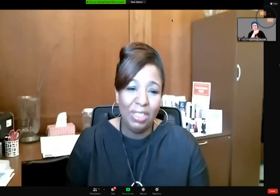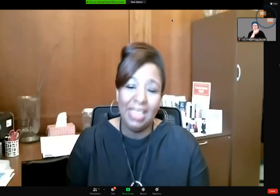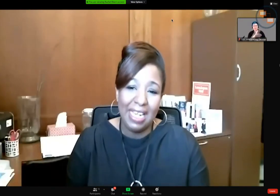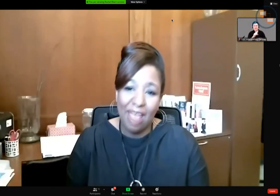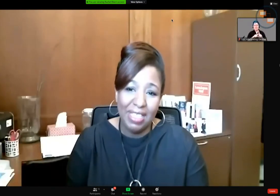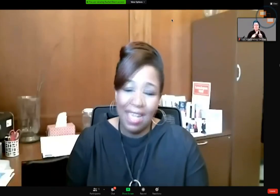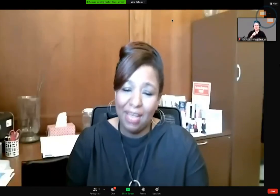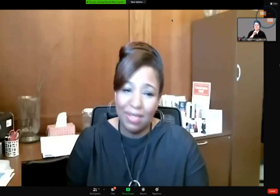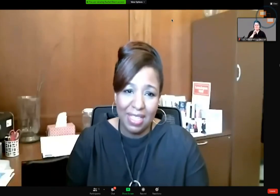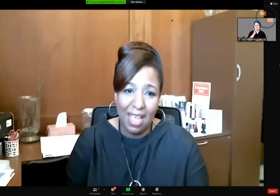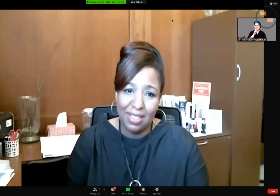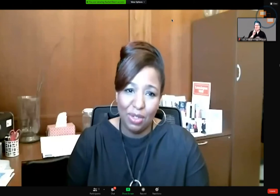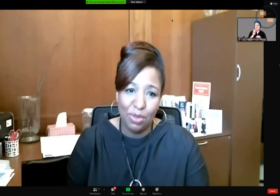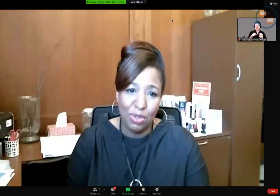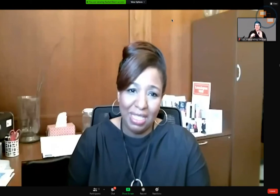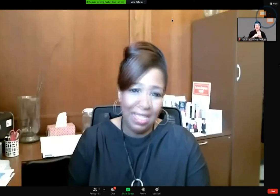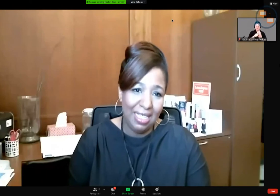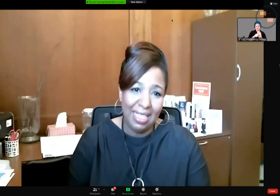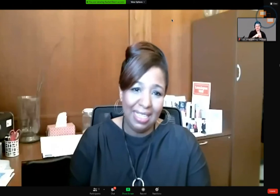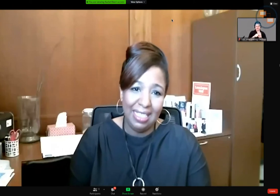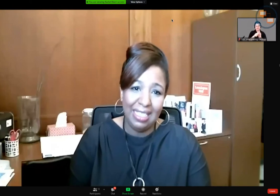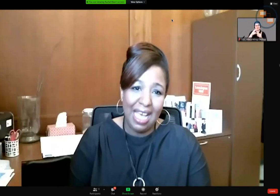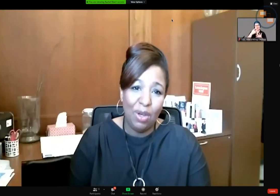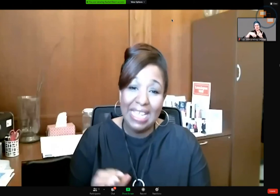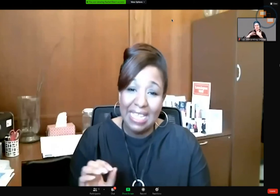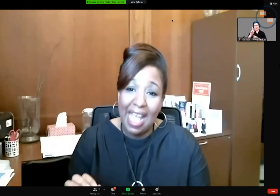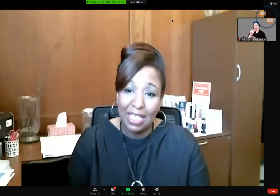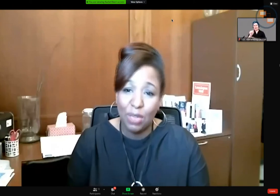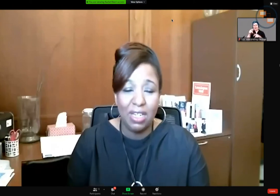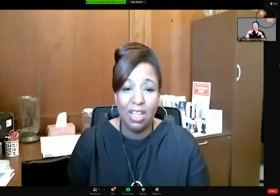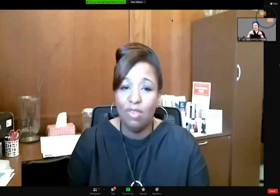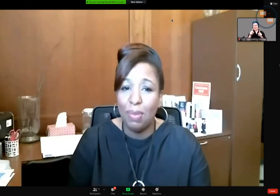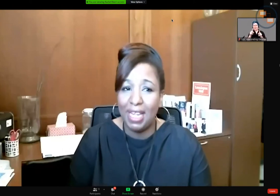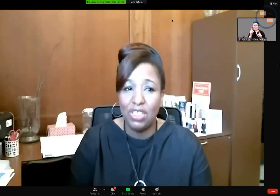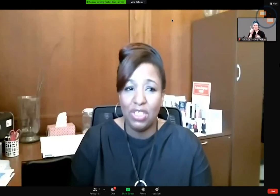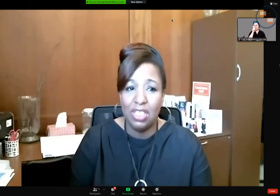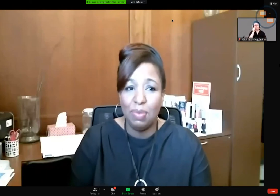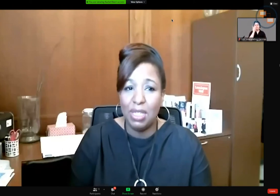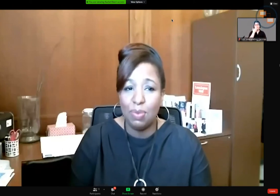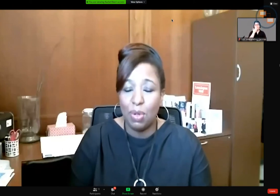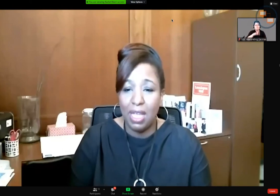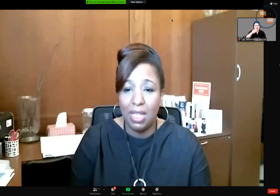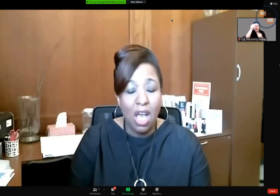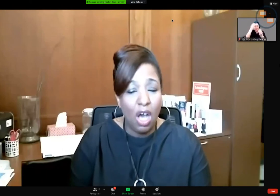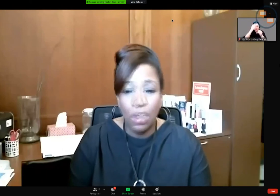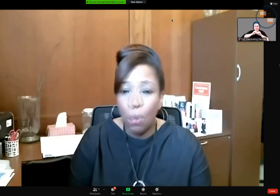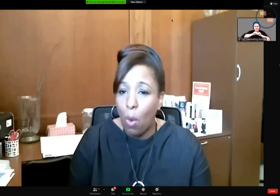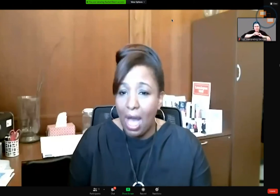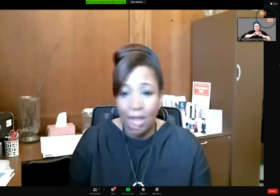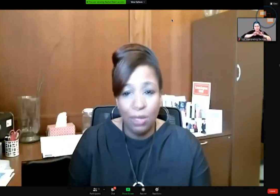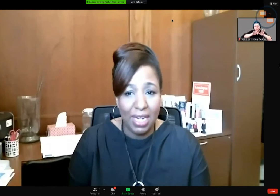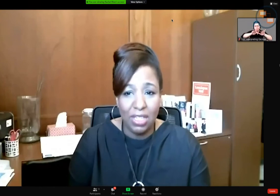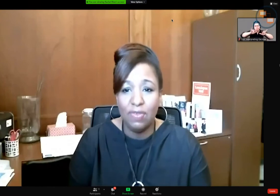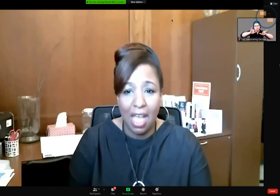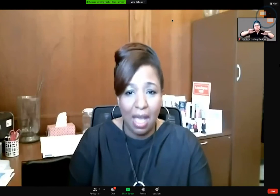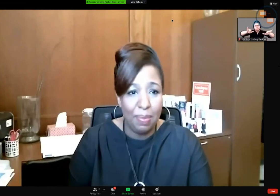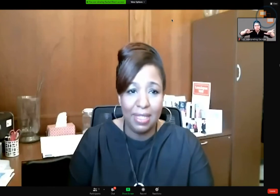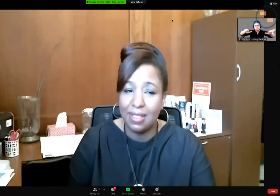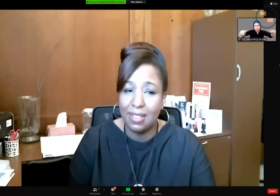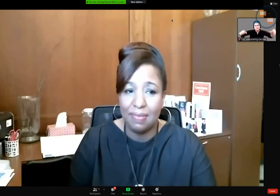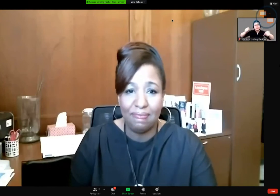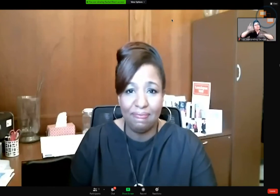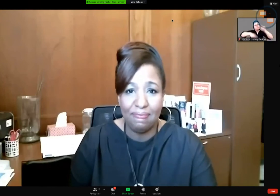but it really can have a downside. Social media, it can allow inaccurate information to be spread on a wide range of